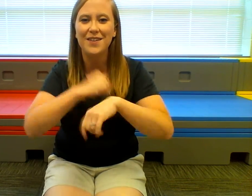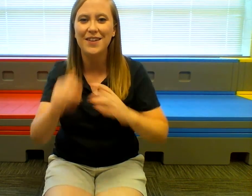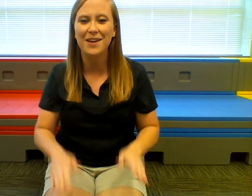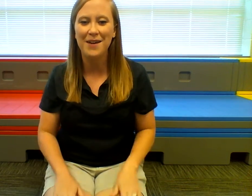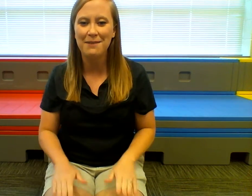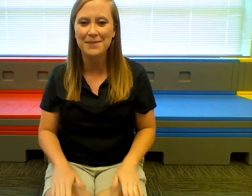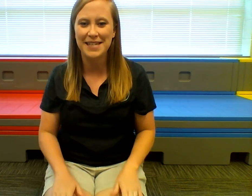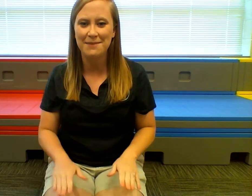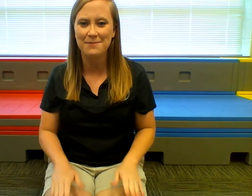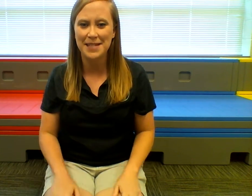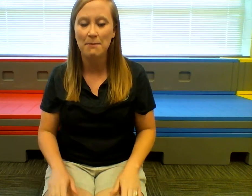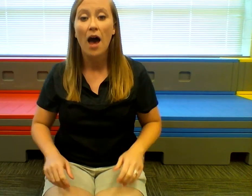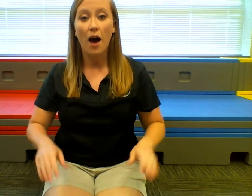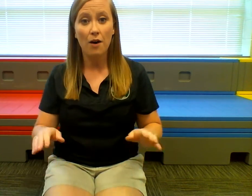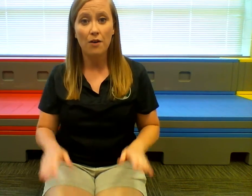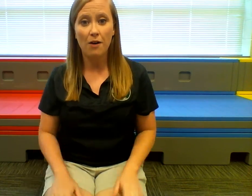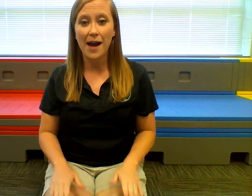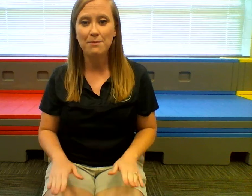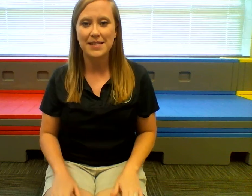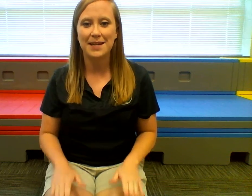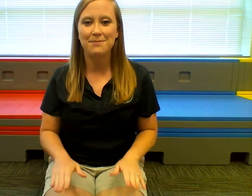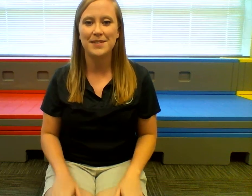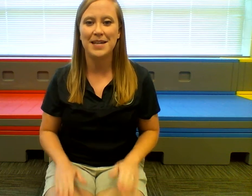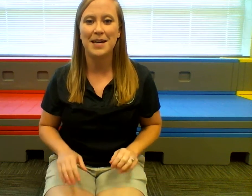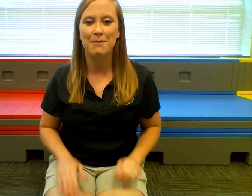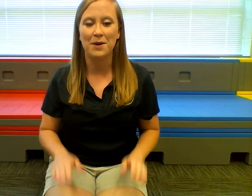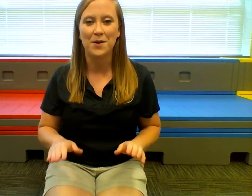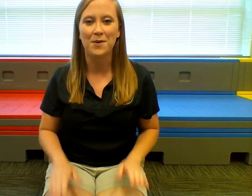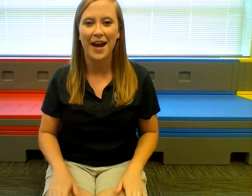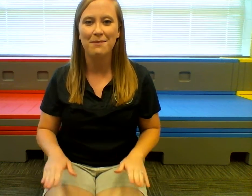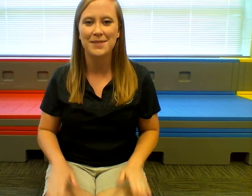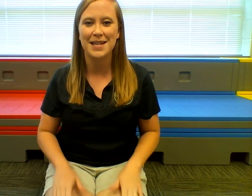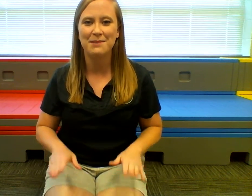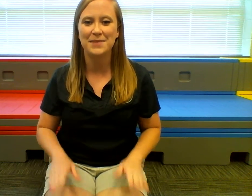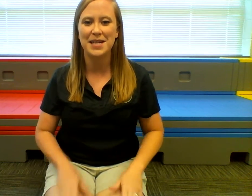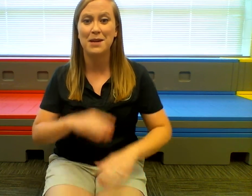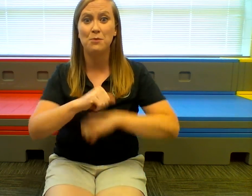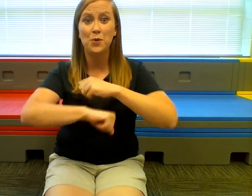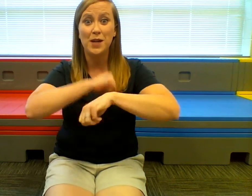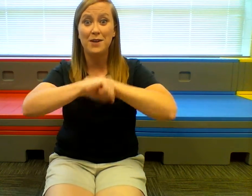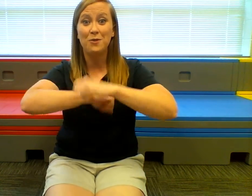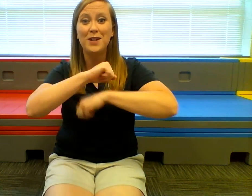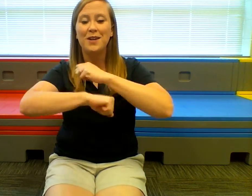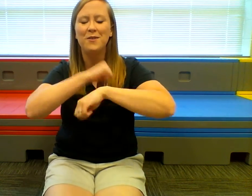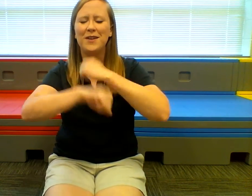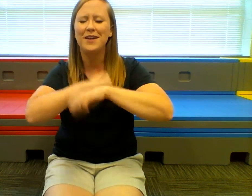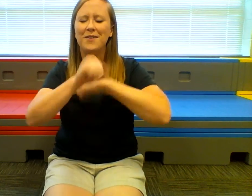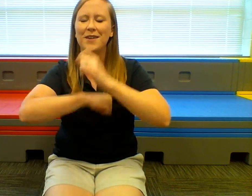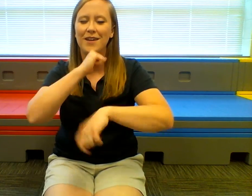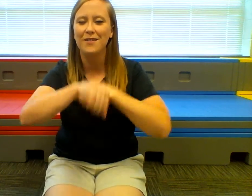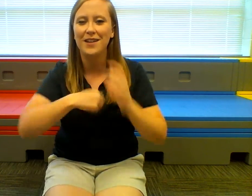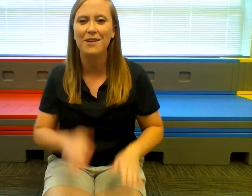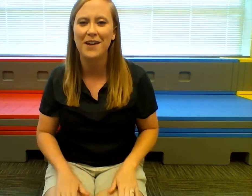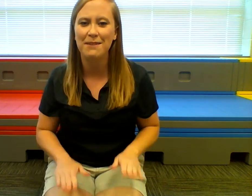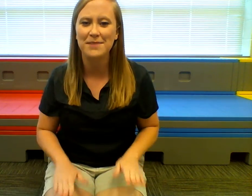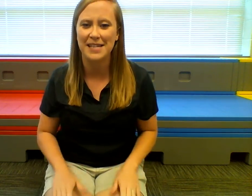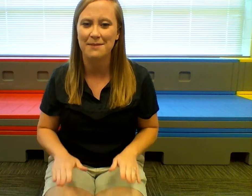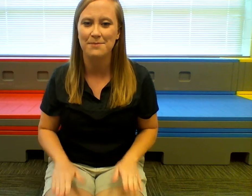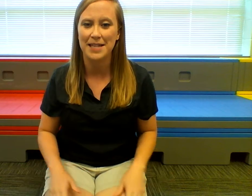Aram Sam Sam, Aram Sam Sam, Aram Sam Sam, Guli Guli Guli Guli Guli Ram Sam Sam.